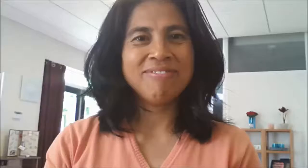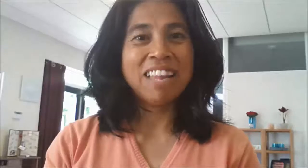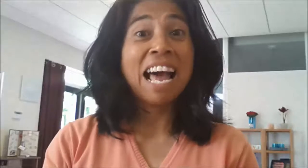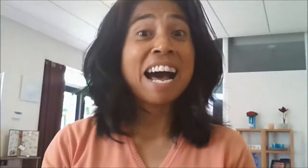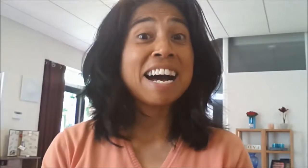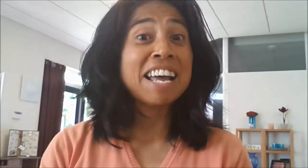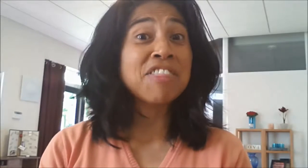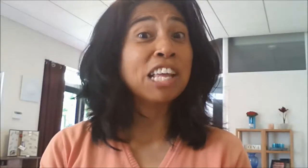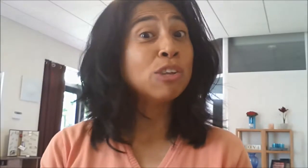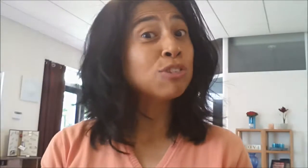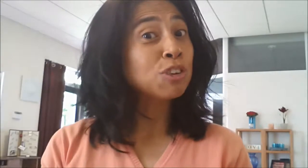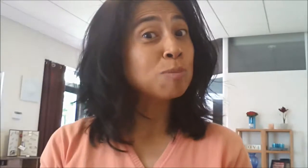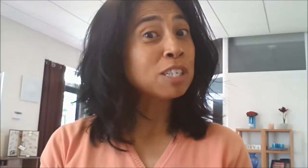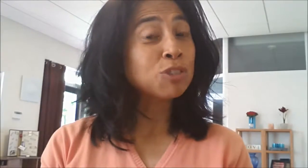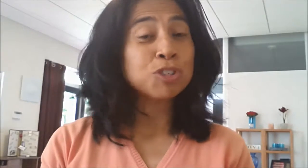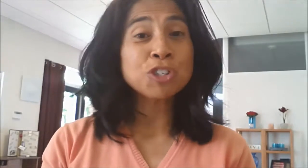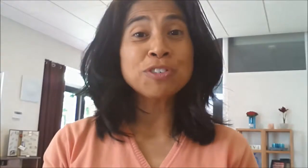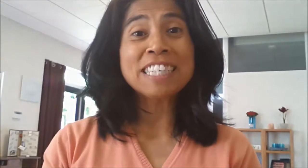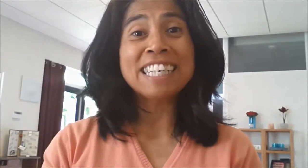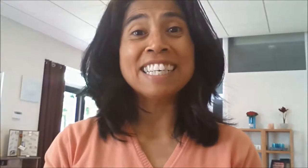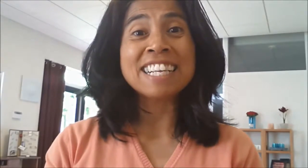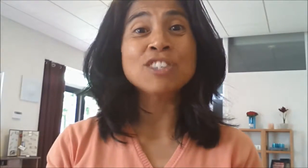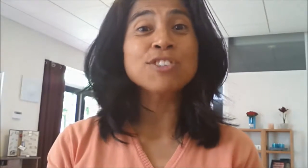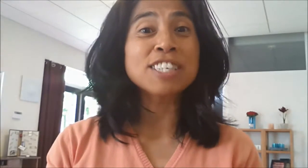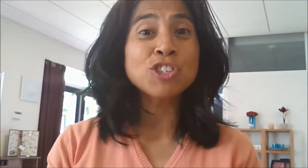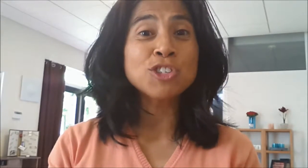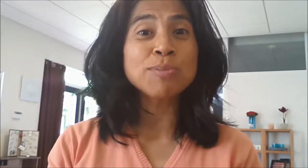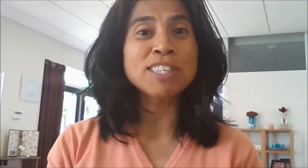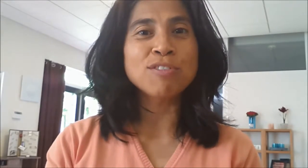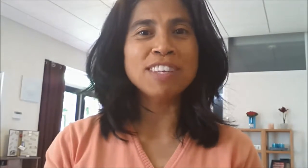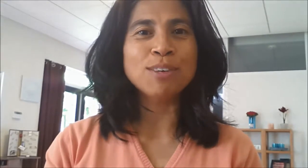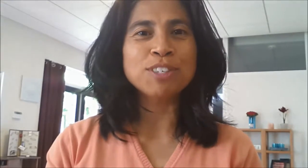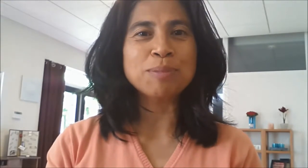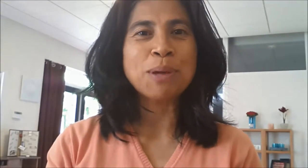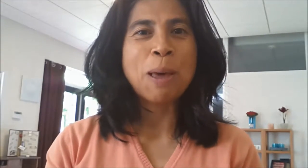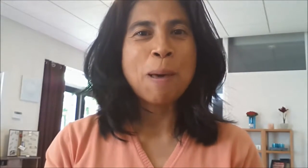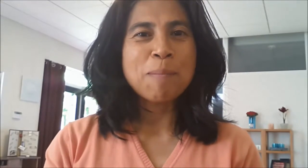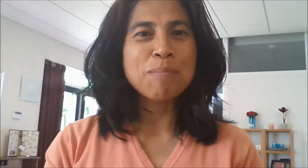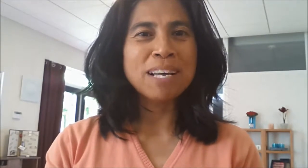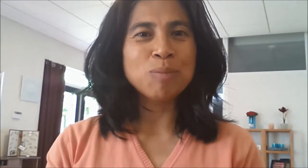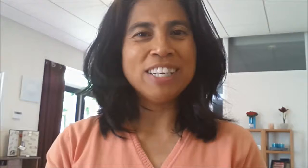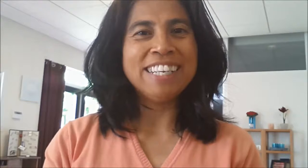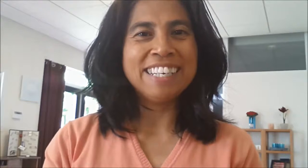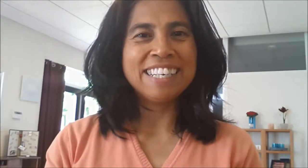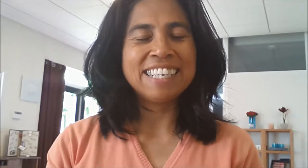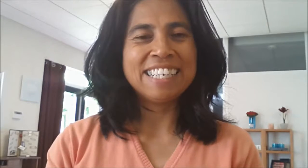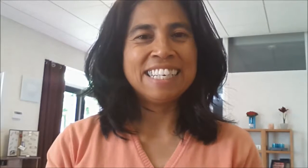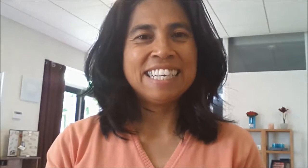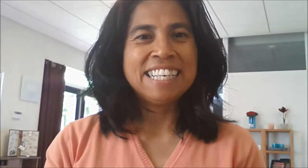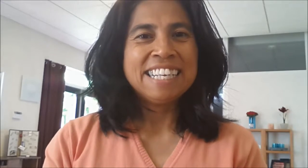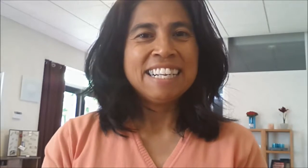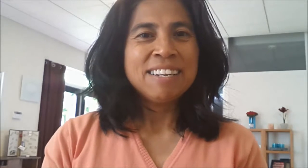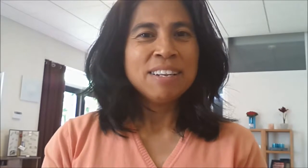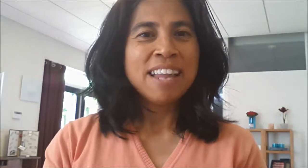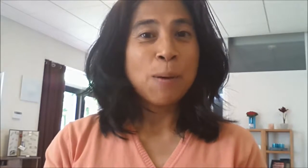Hi, thank you so much for tuning in in today's 2 minute video tip by Monique. Now,